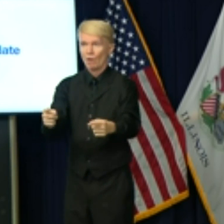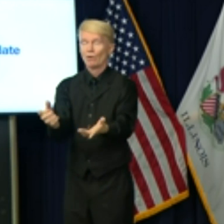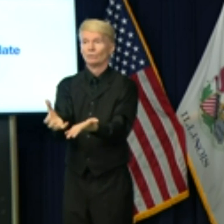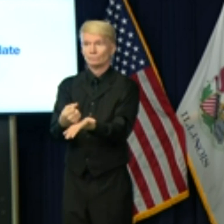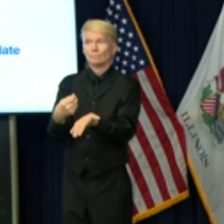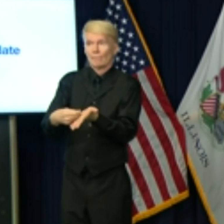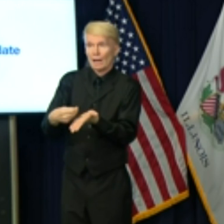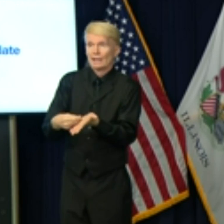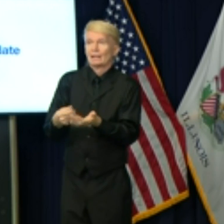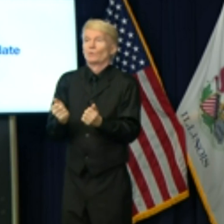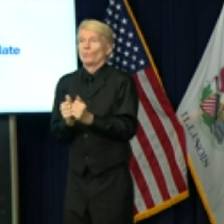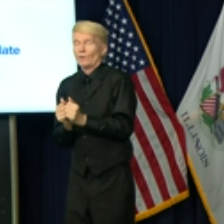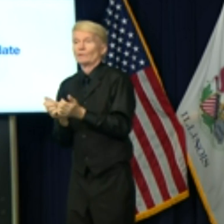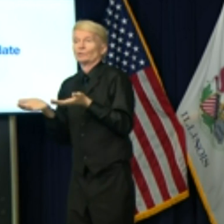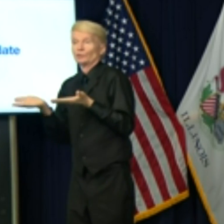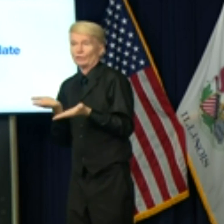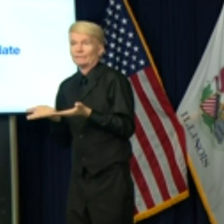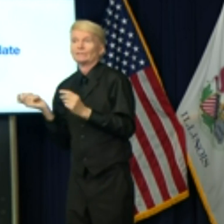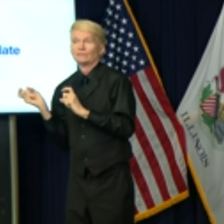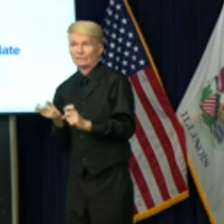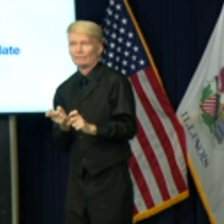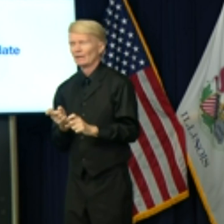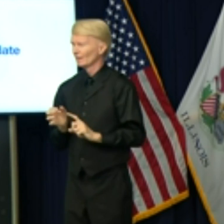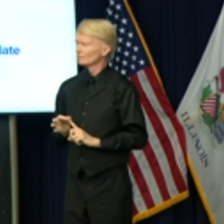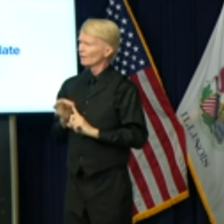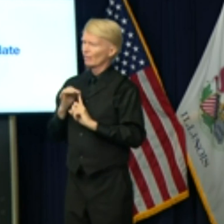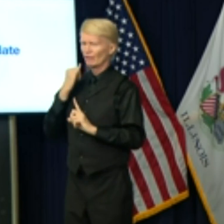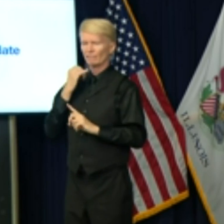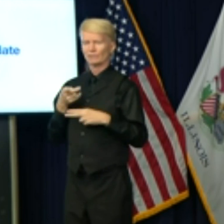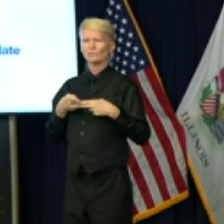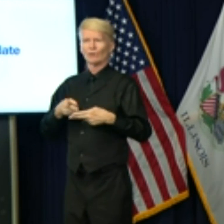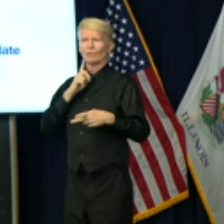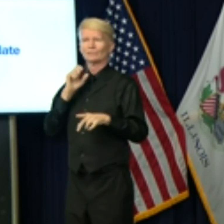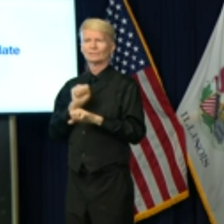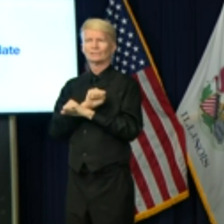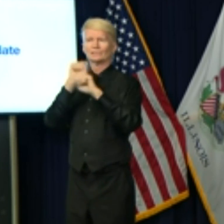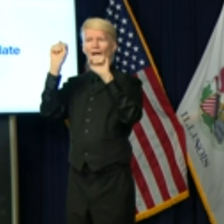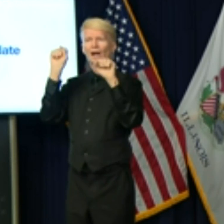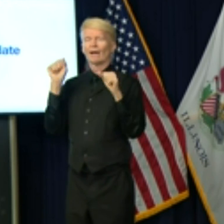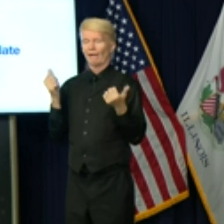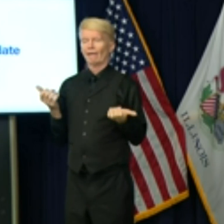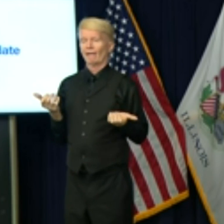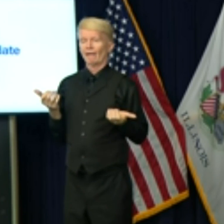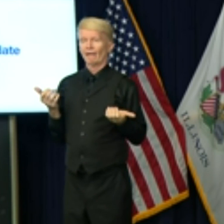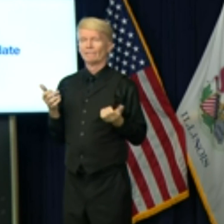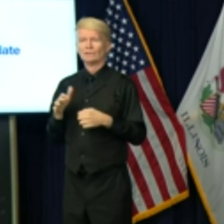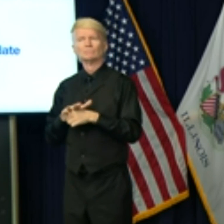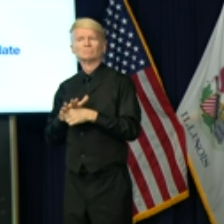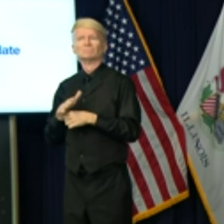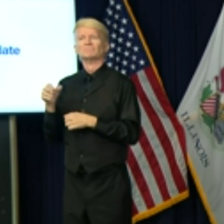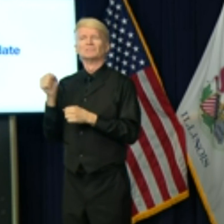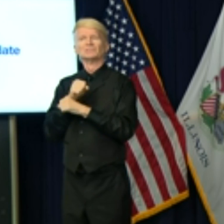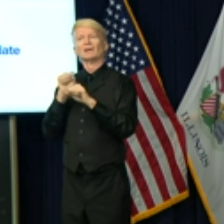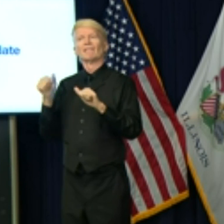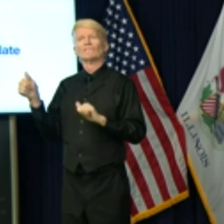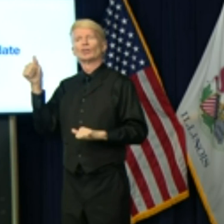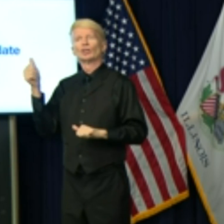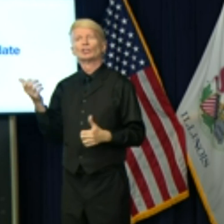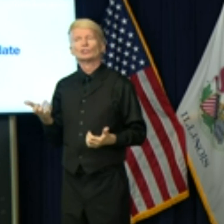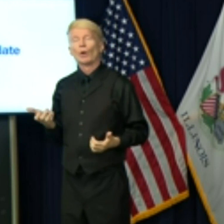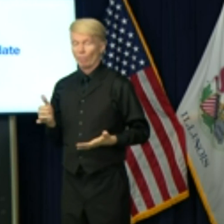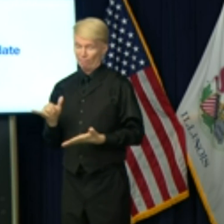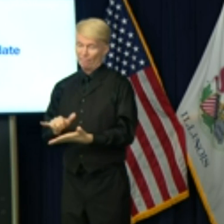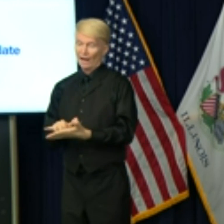especially where they've been proven to be safe or at least relatively safer. And so that's